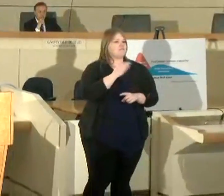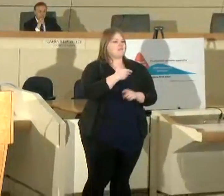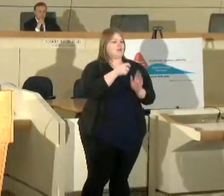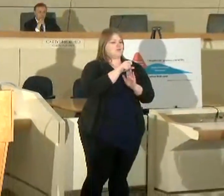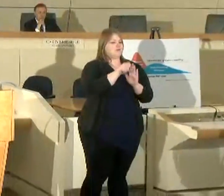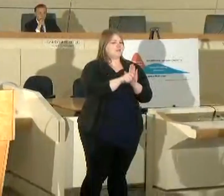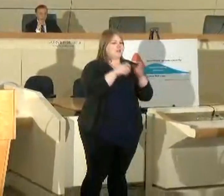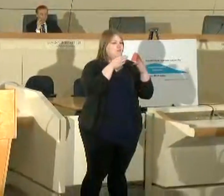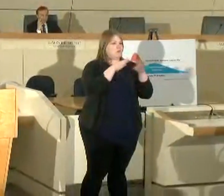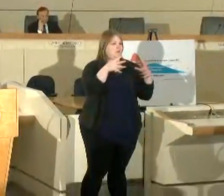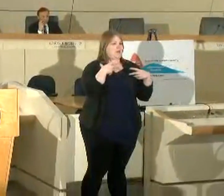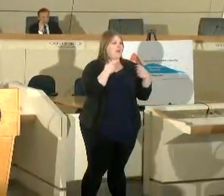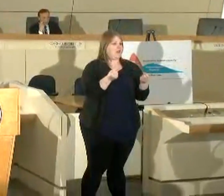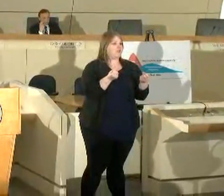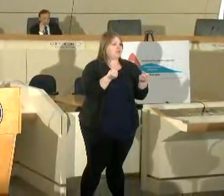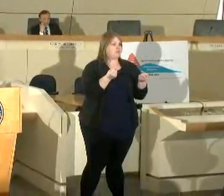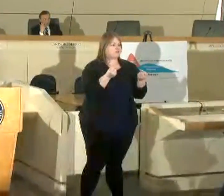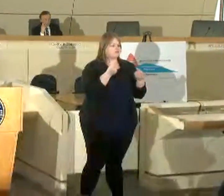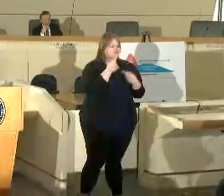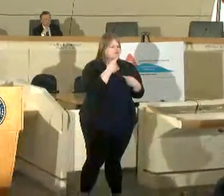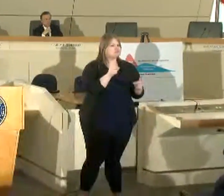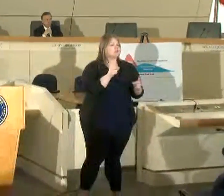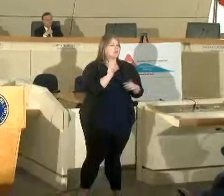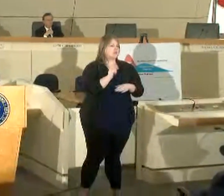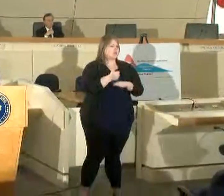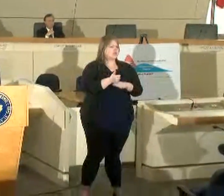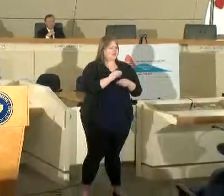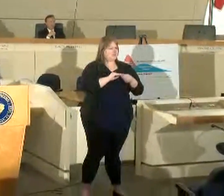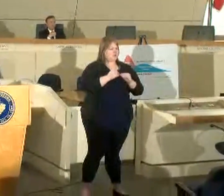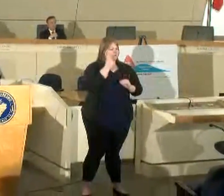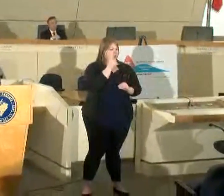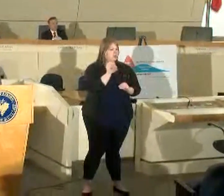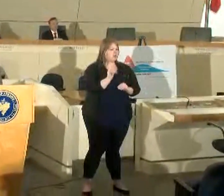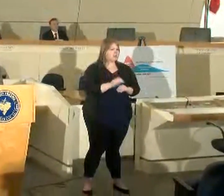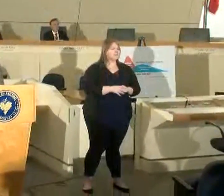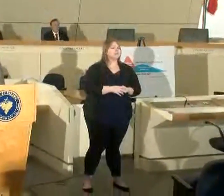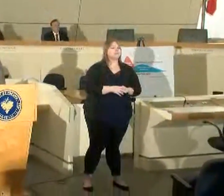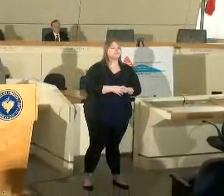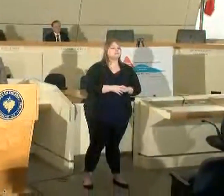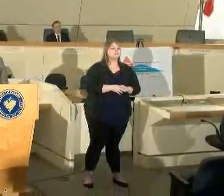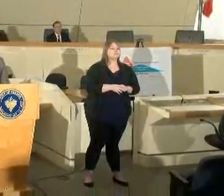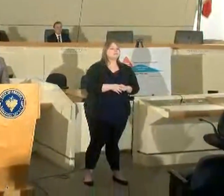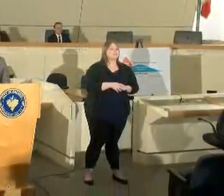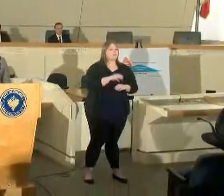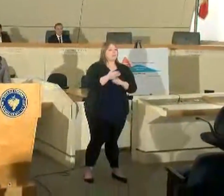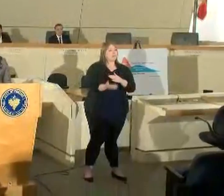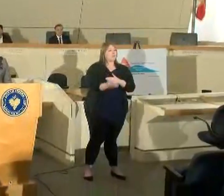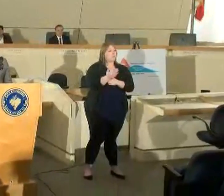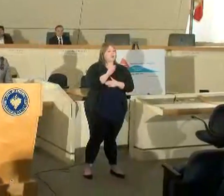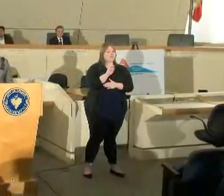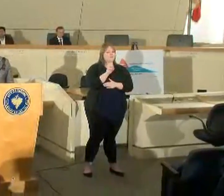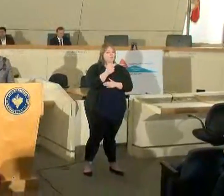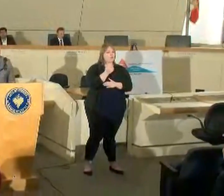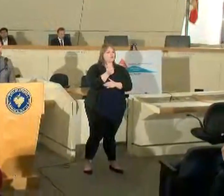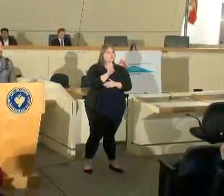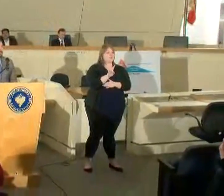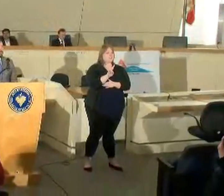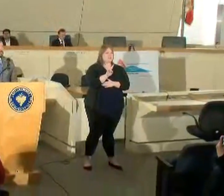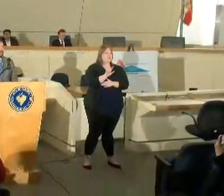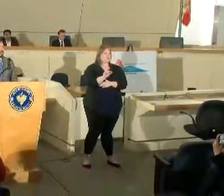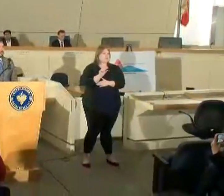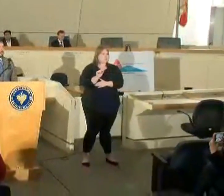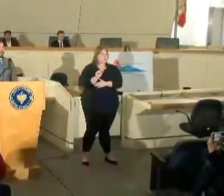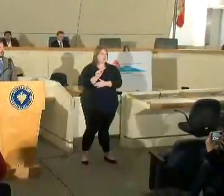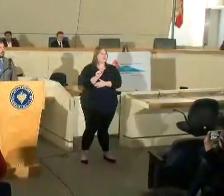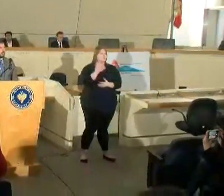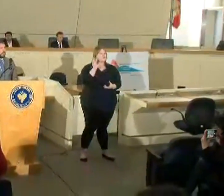officials to really set a ground for where we are now as of the morning of march 17th in 2020 there